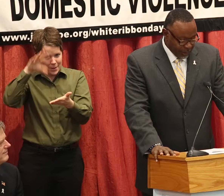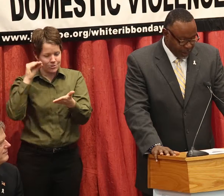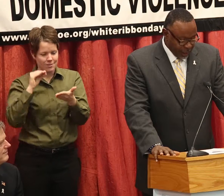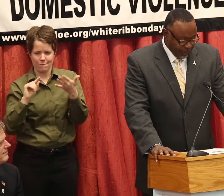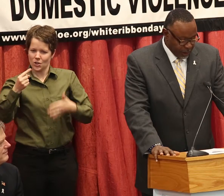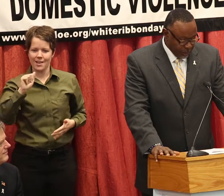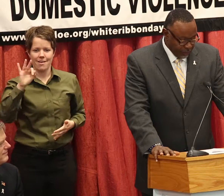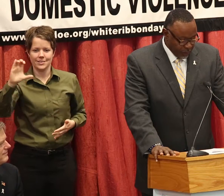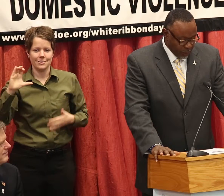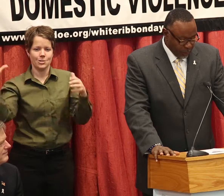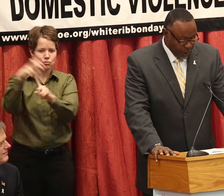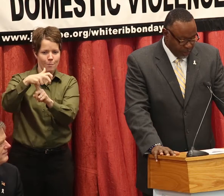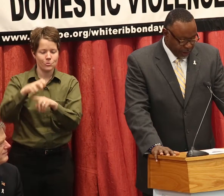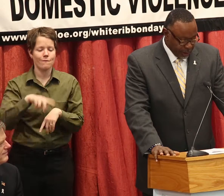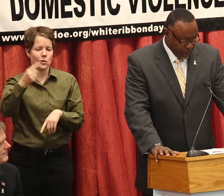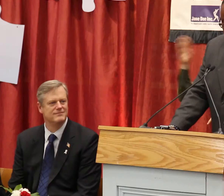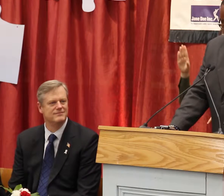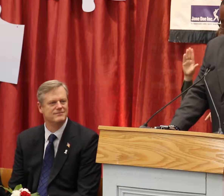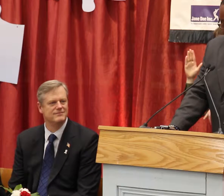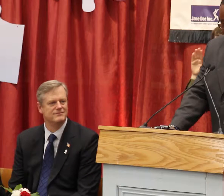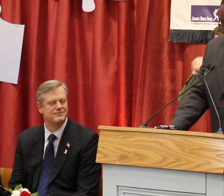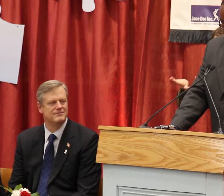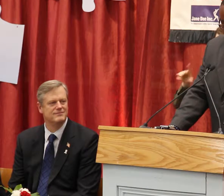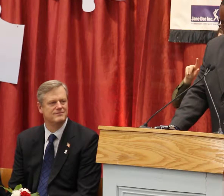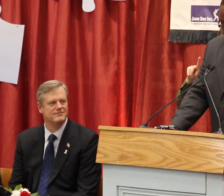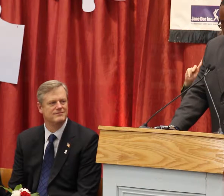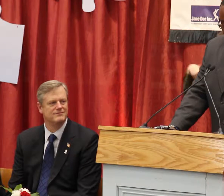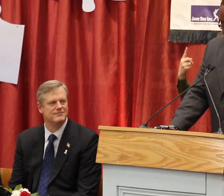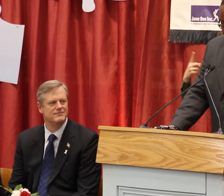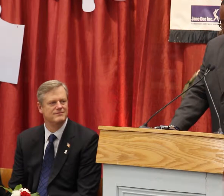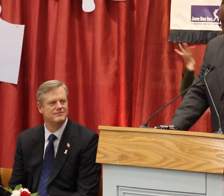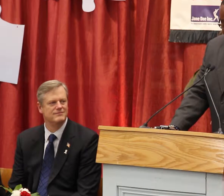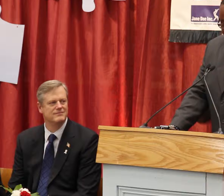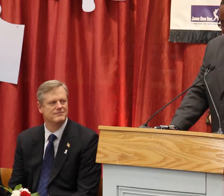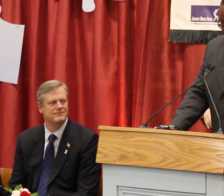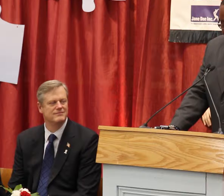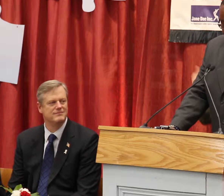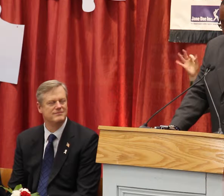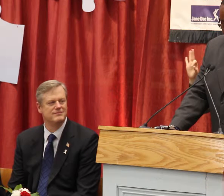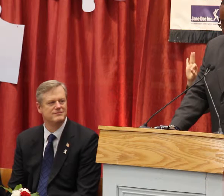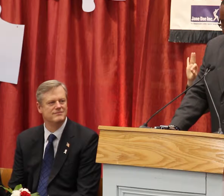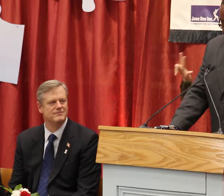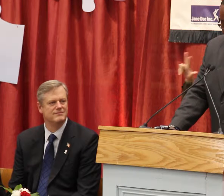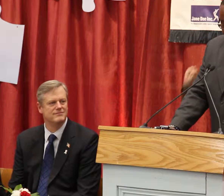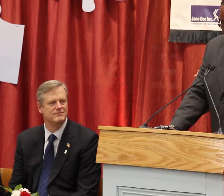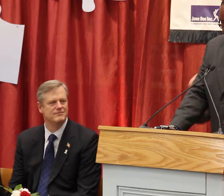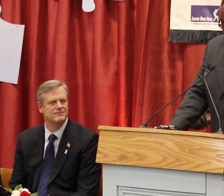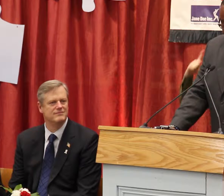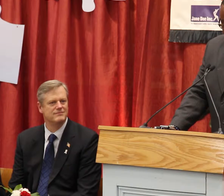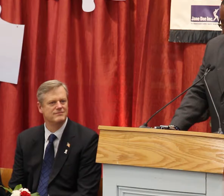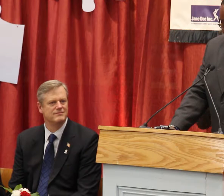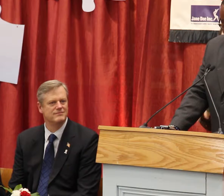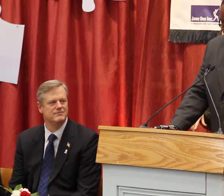first AFC championship and first Super Bowl appearance in franchise history. He retired after the 1993 season as